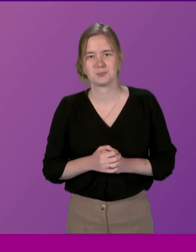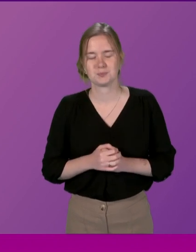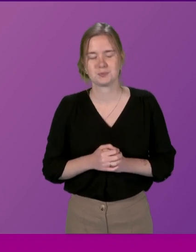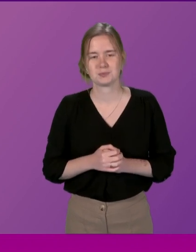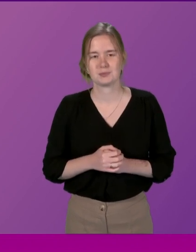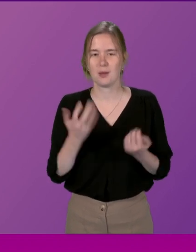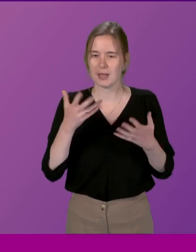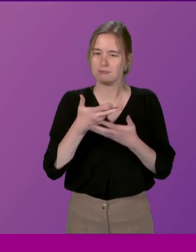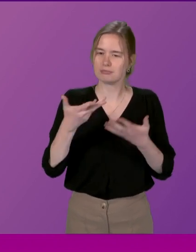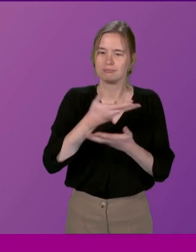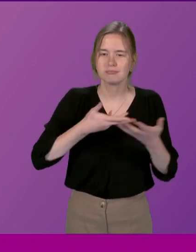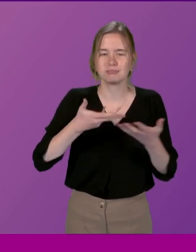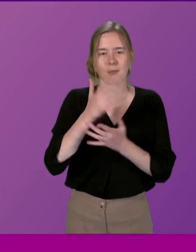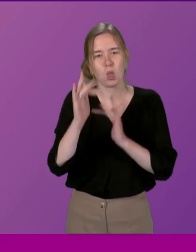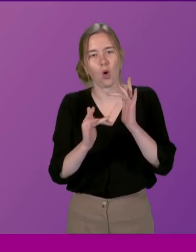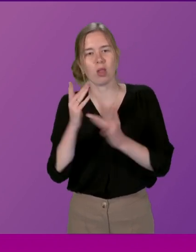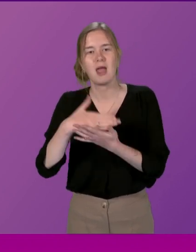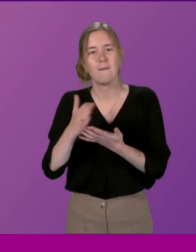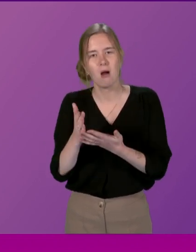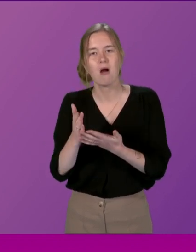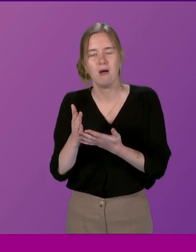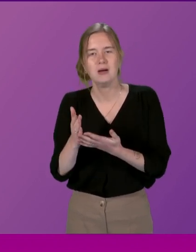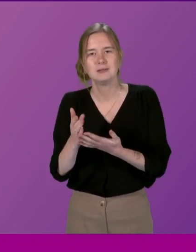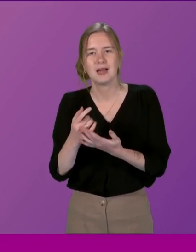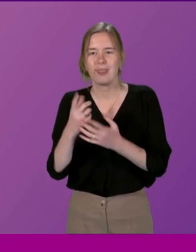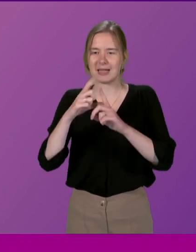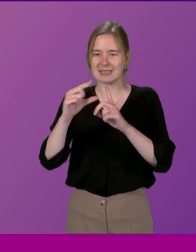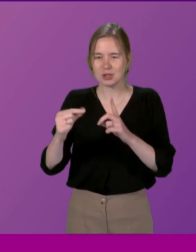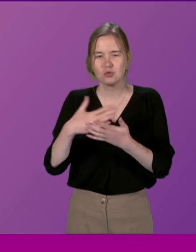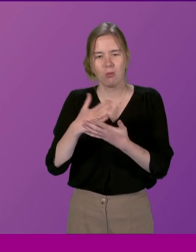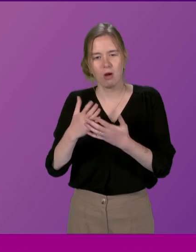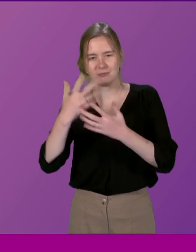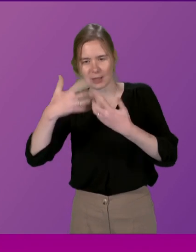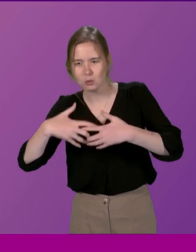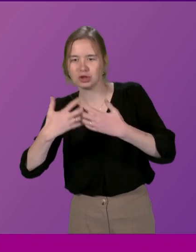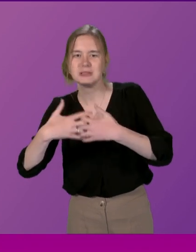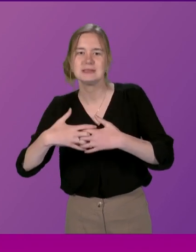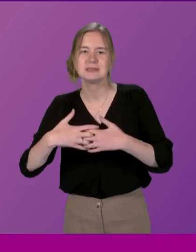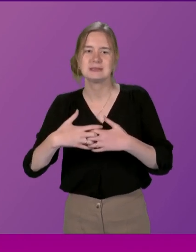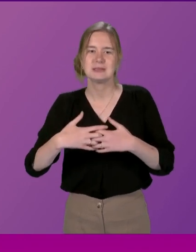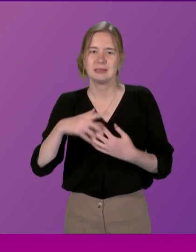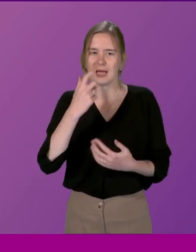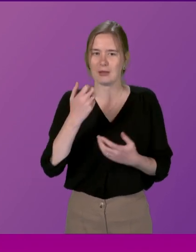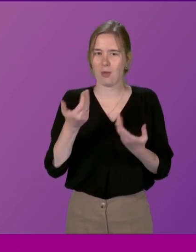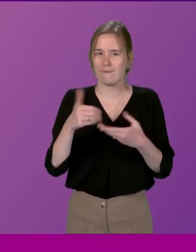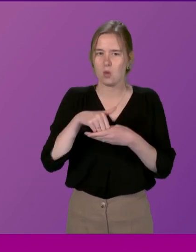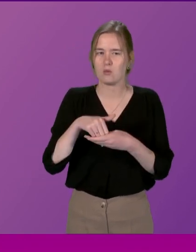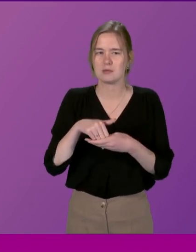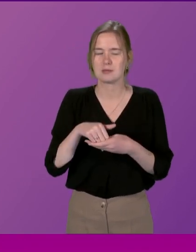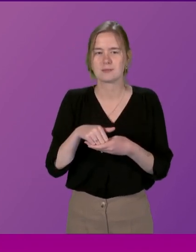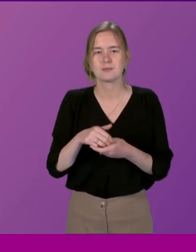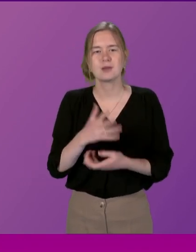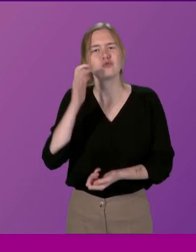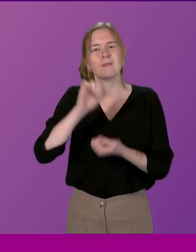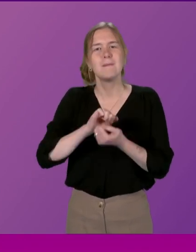quite a bit of discussion about the online element to all of this And the digital part of the technology and the part that that can play The Member will